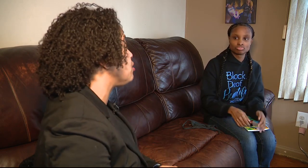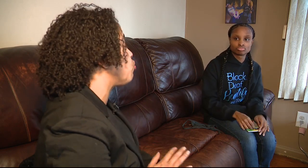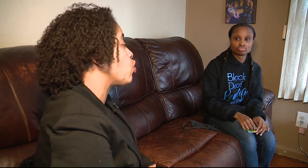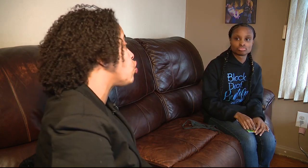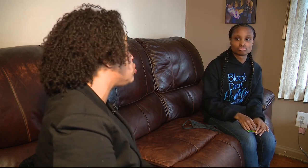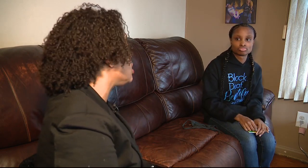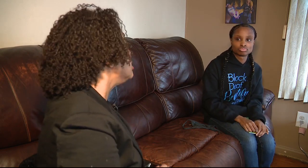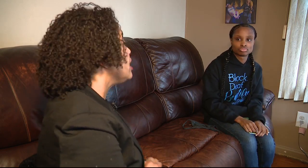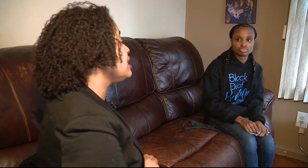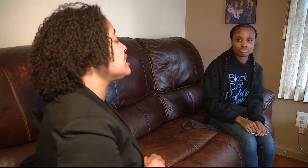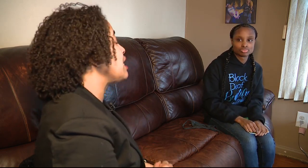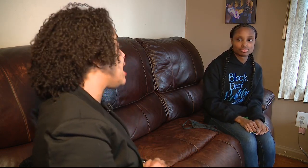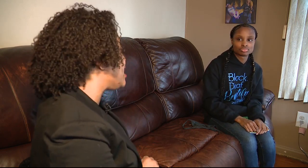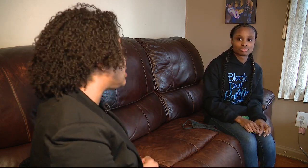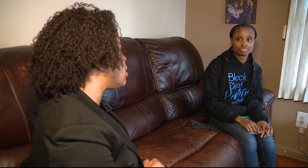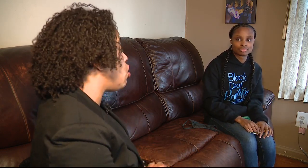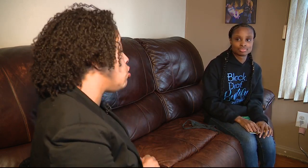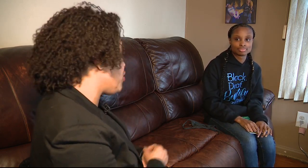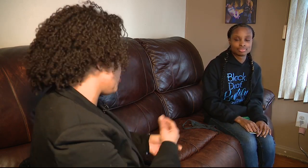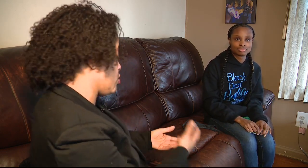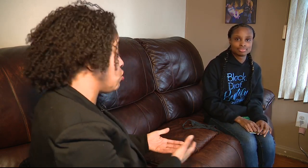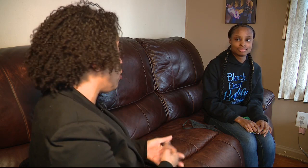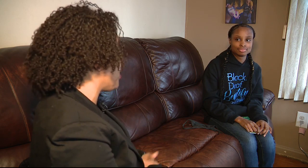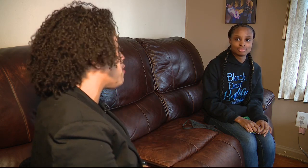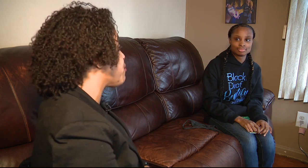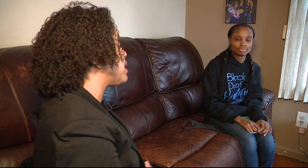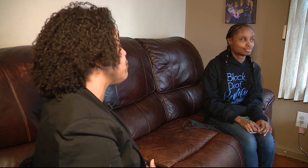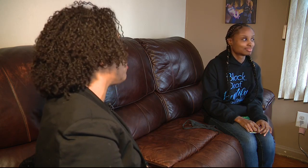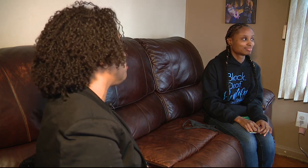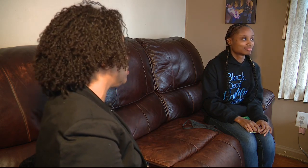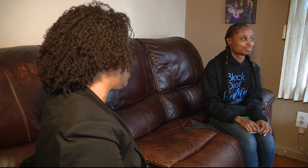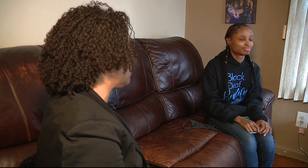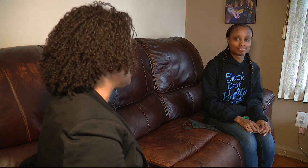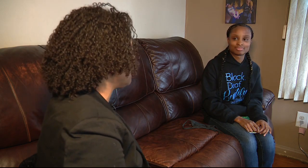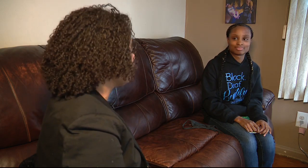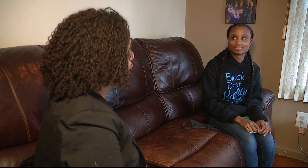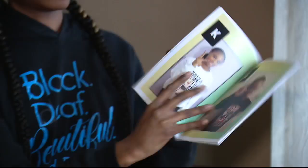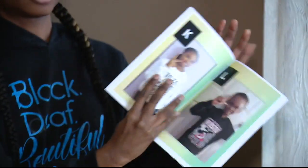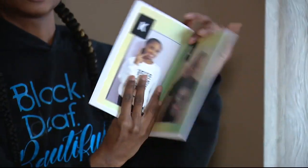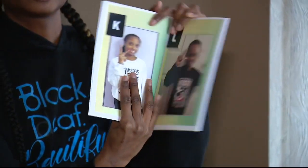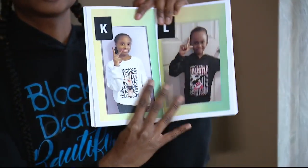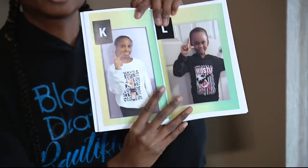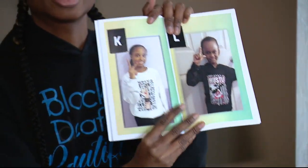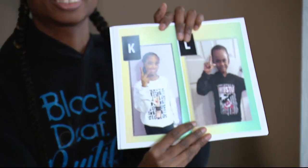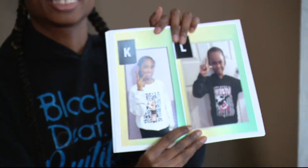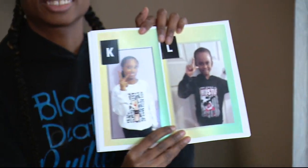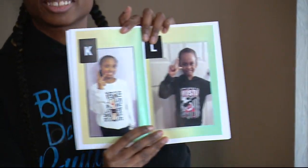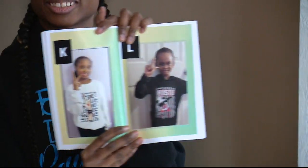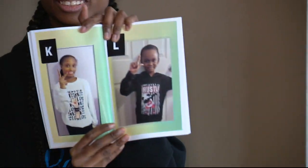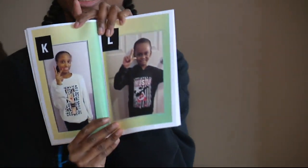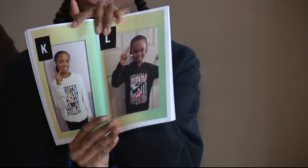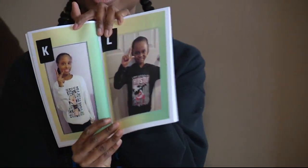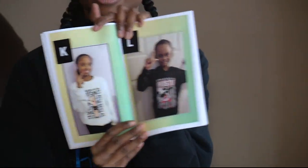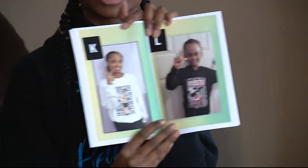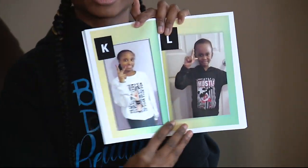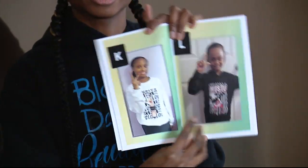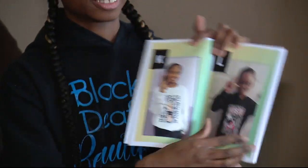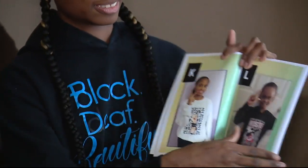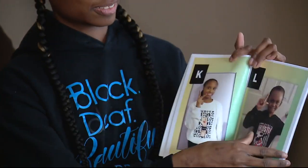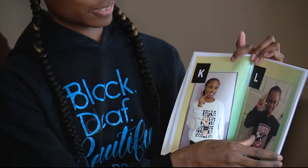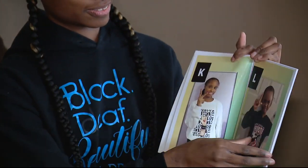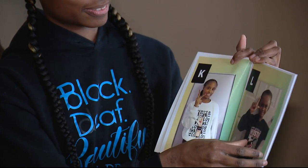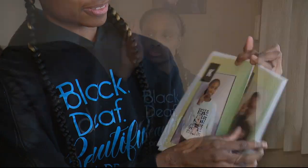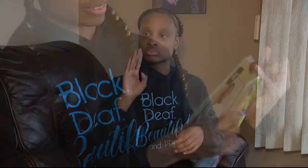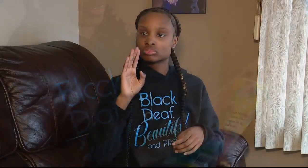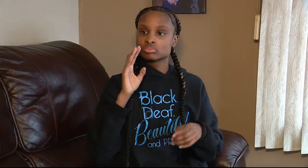alphabet, the words and the signs and all. It's all there, ready for them to learn the sign. For Kiana, this book communicates more